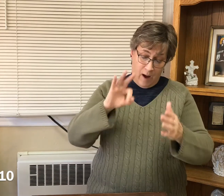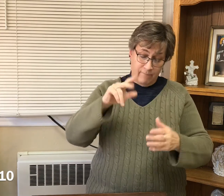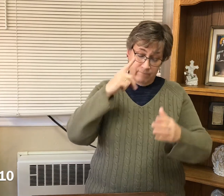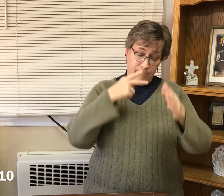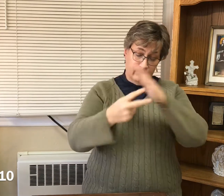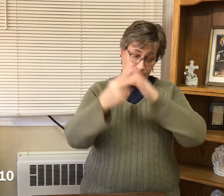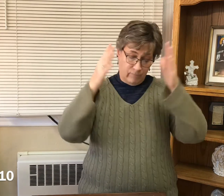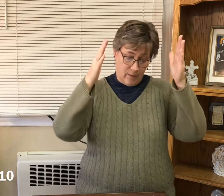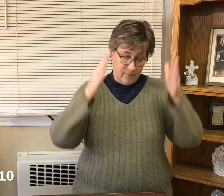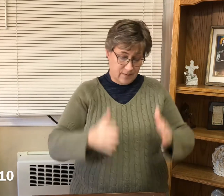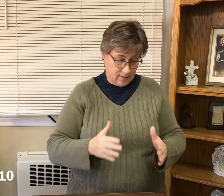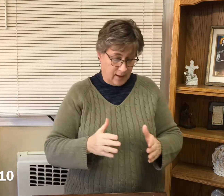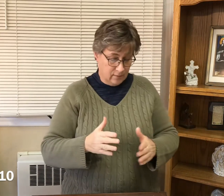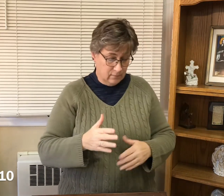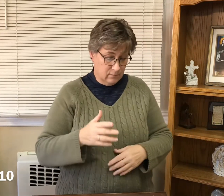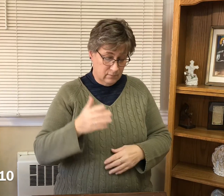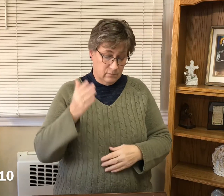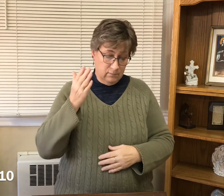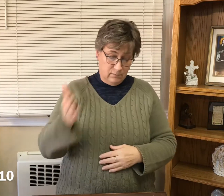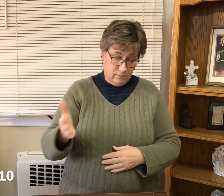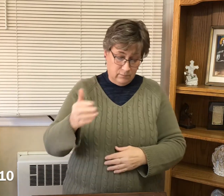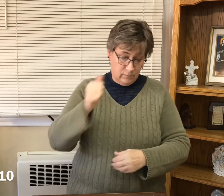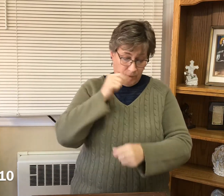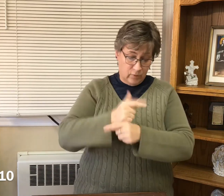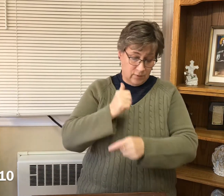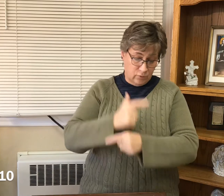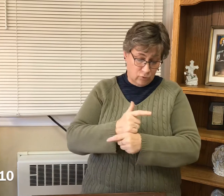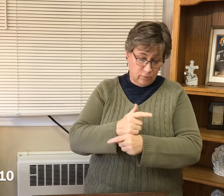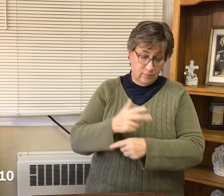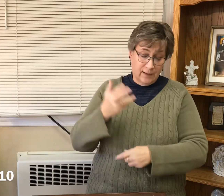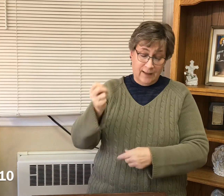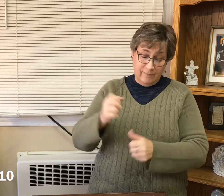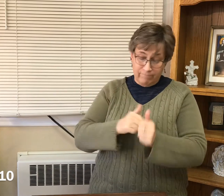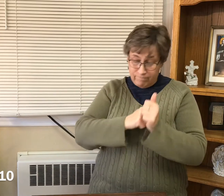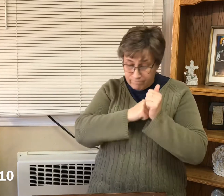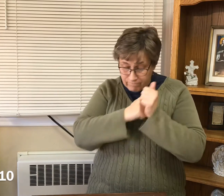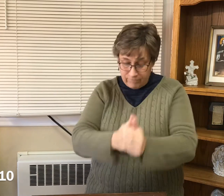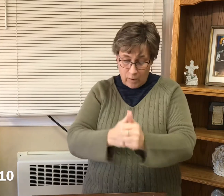patience, brothers and sisters, the prophets who spoke in the name of the Lord.